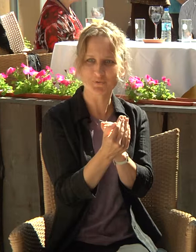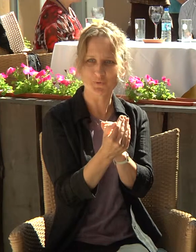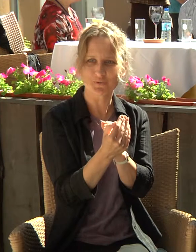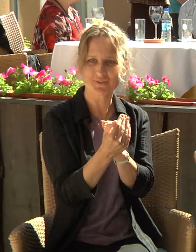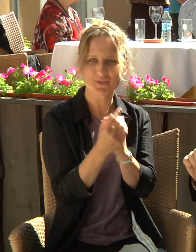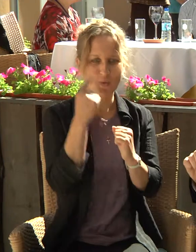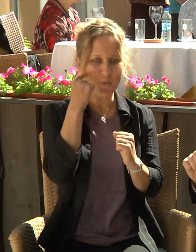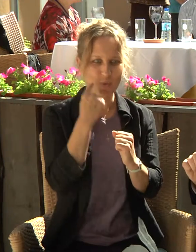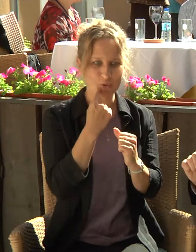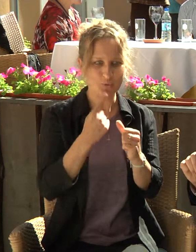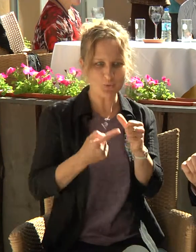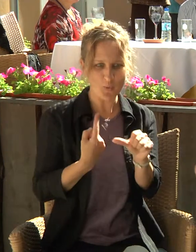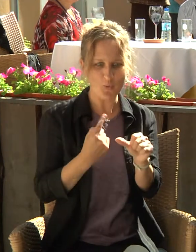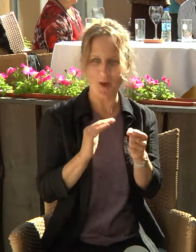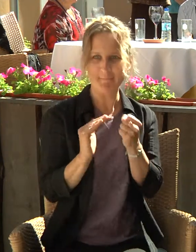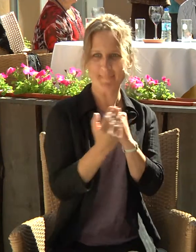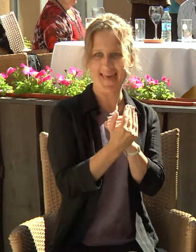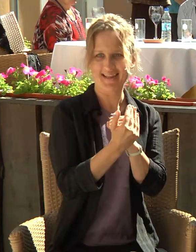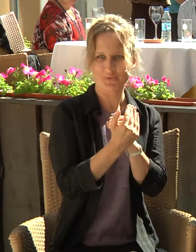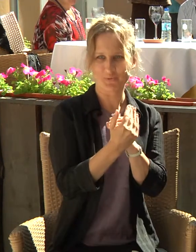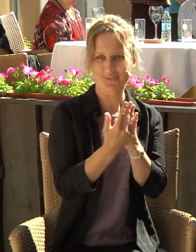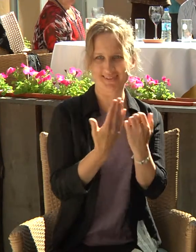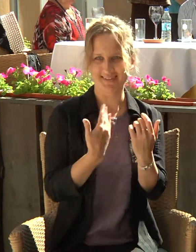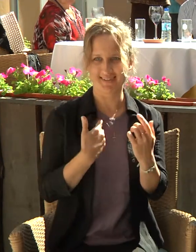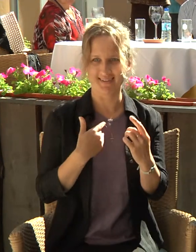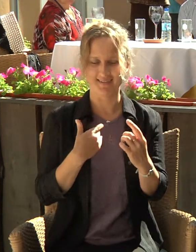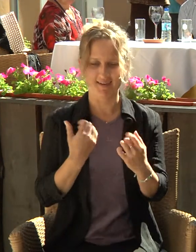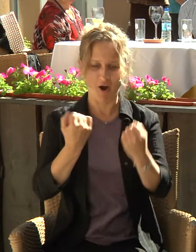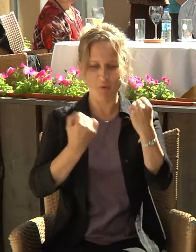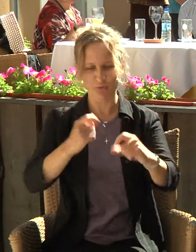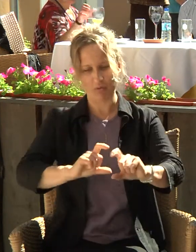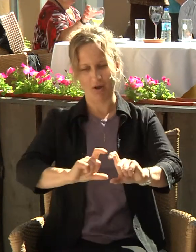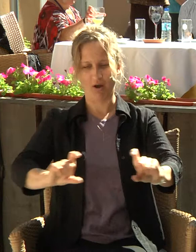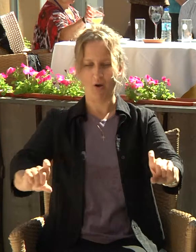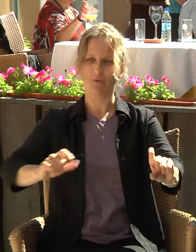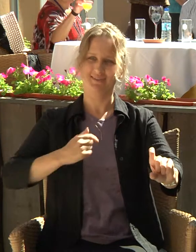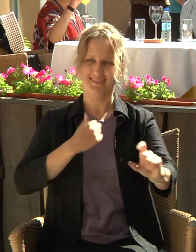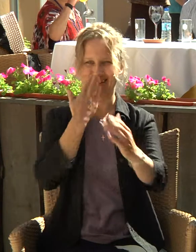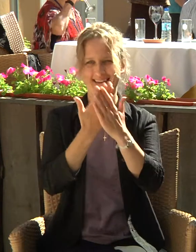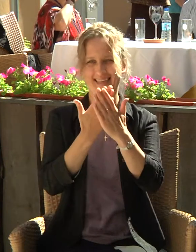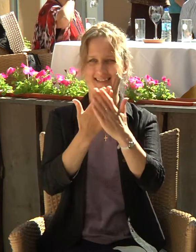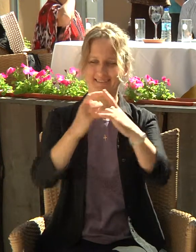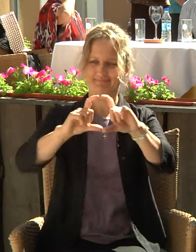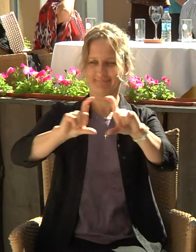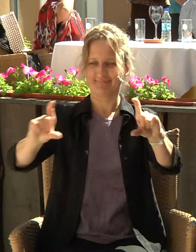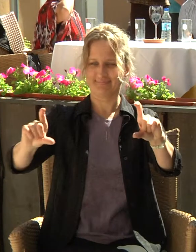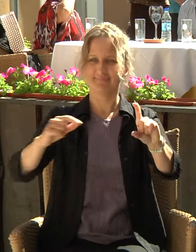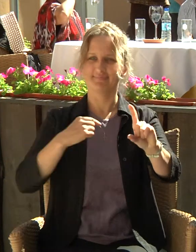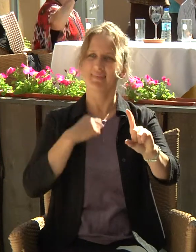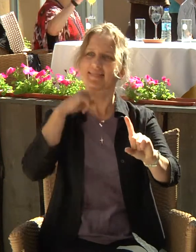We always had a sign in the back of our car to say mind that child he might be deaf.